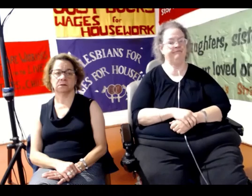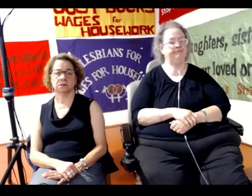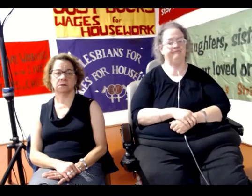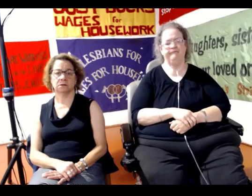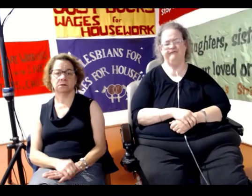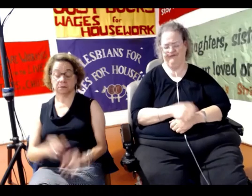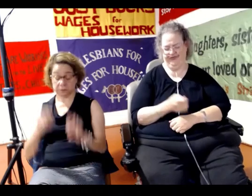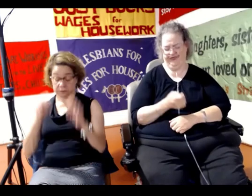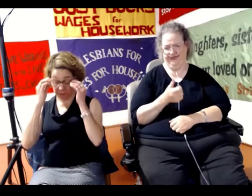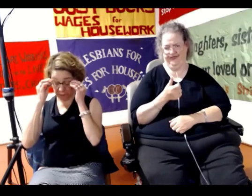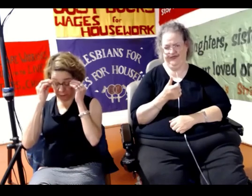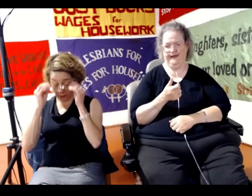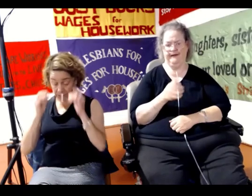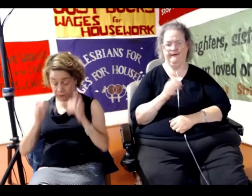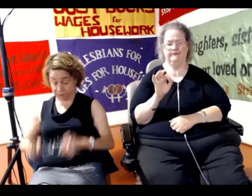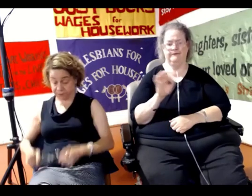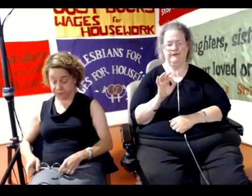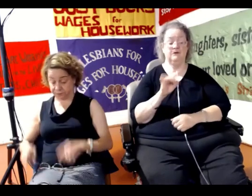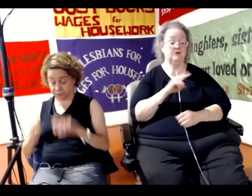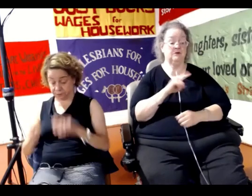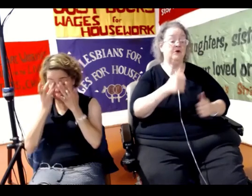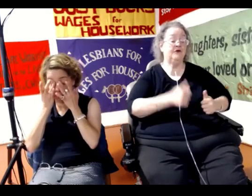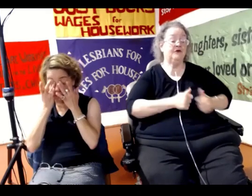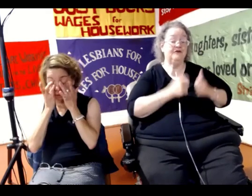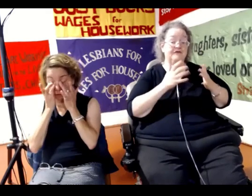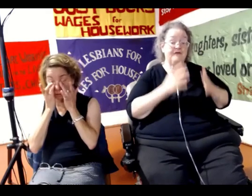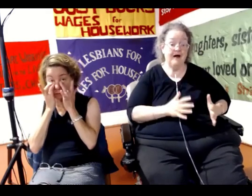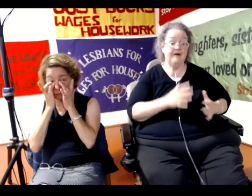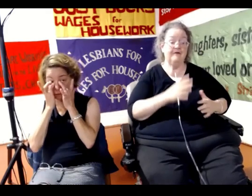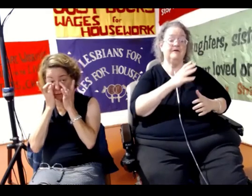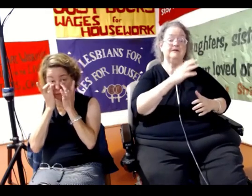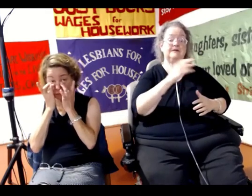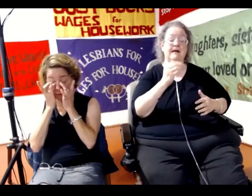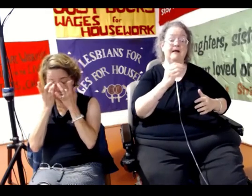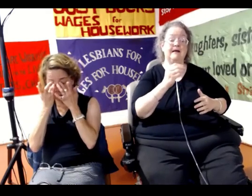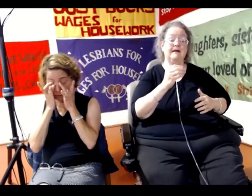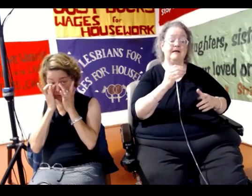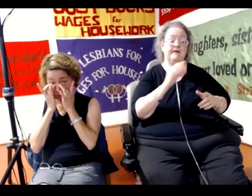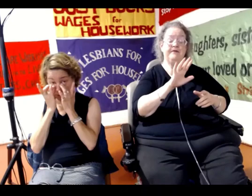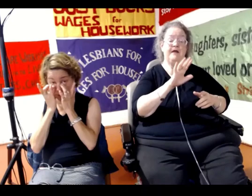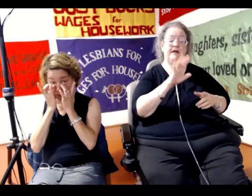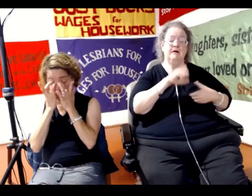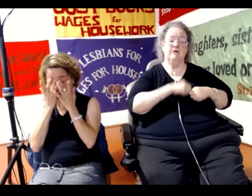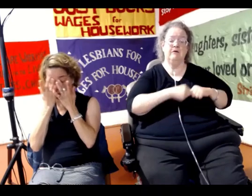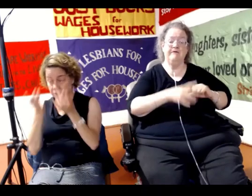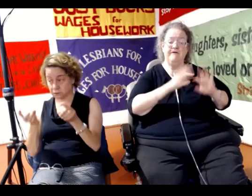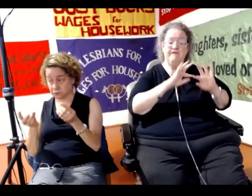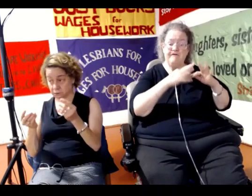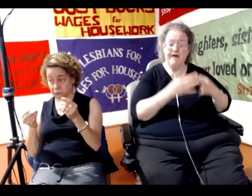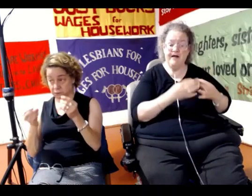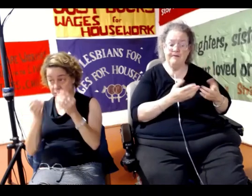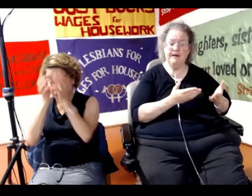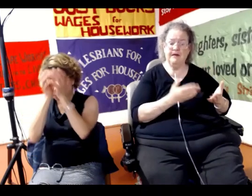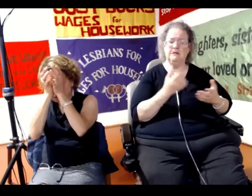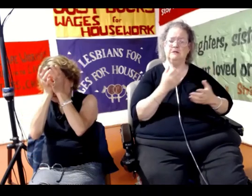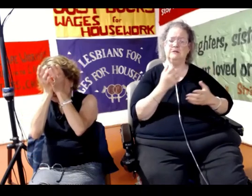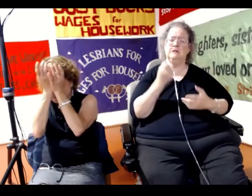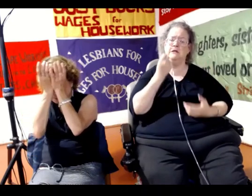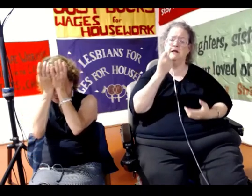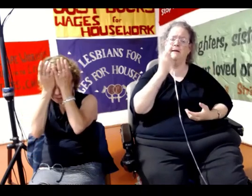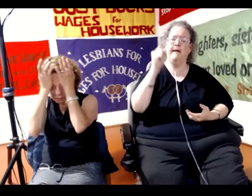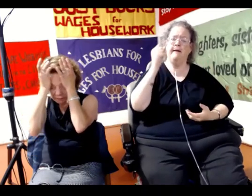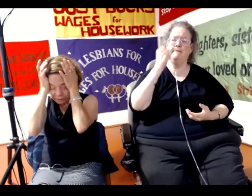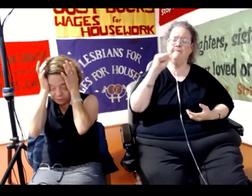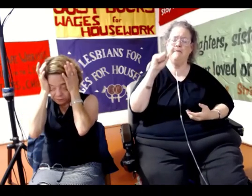So the survivors and the bereaved families assumed, sorry, the survivors and bereaved families campaigned publicly